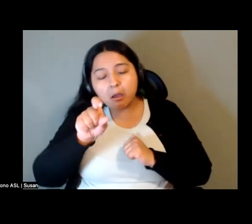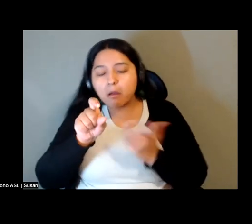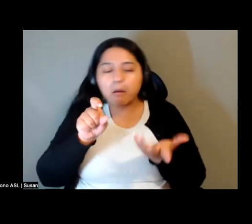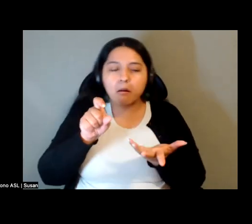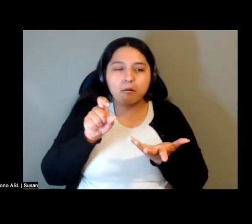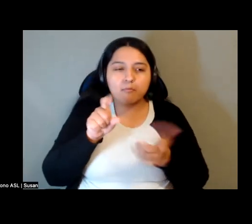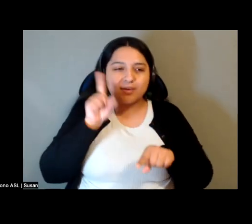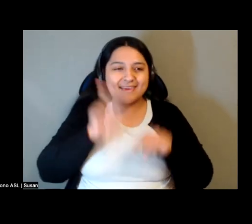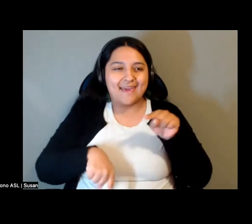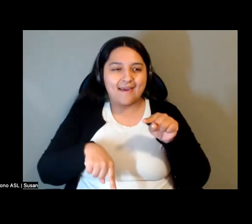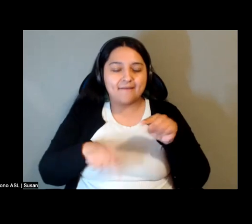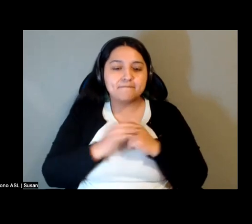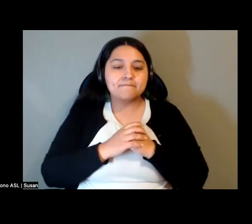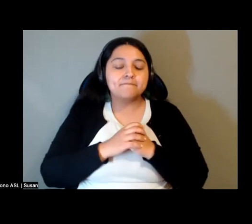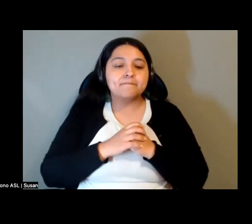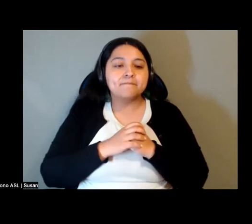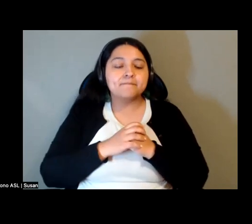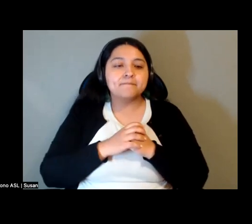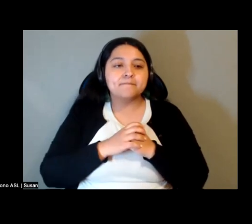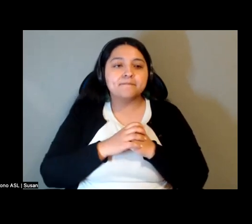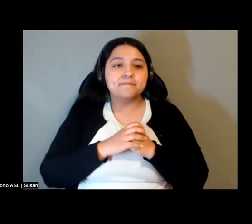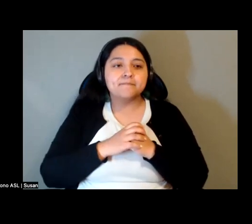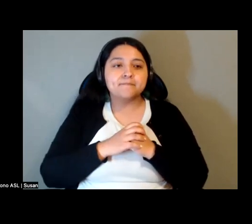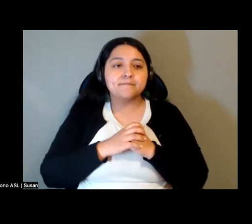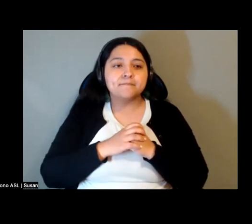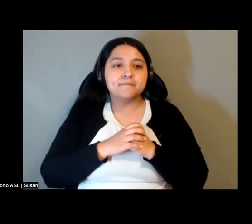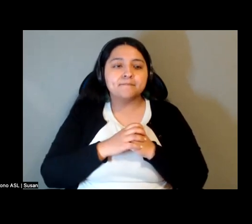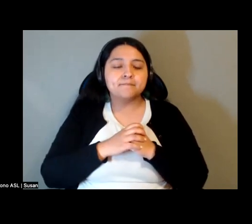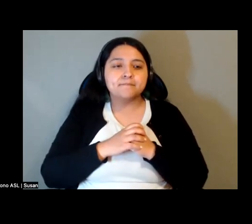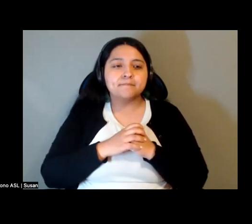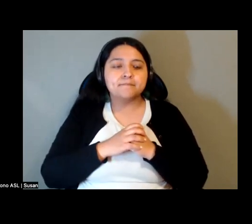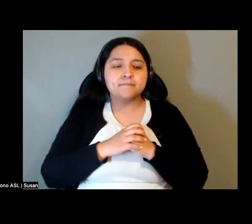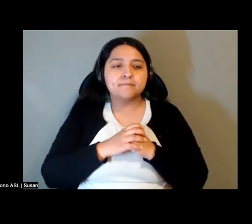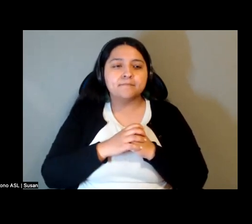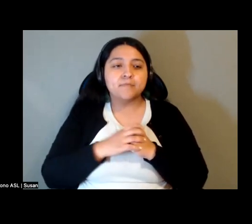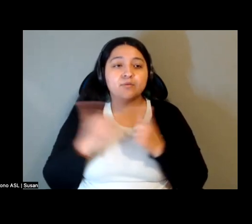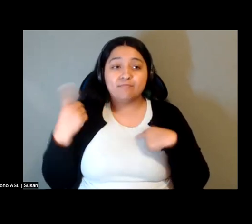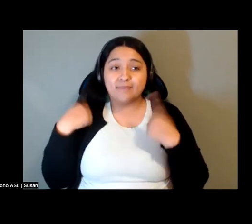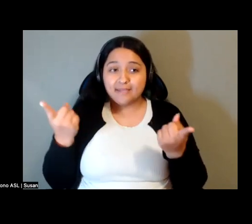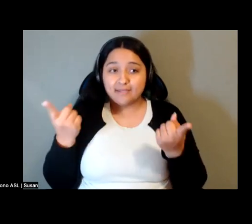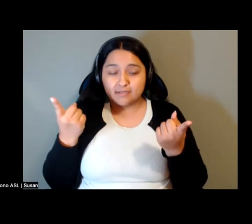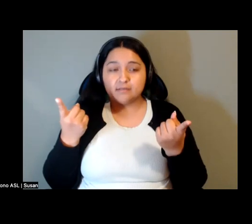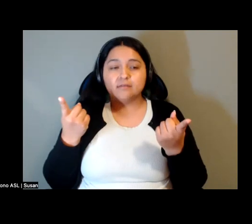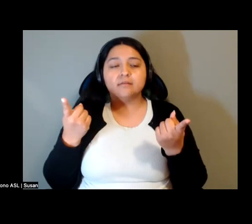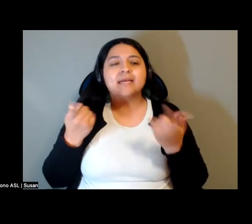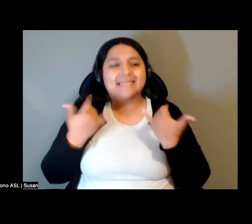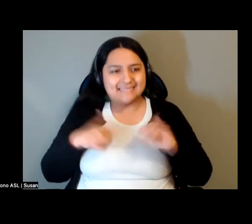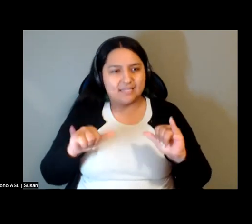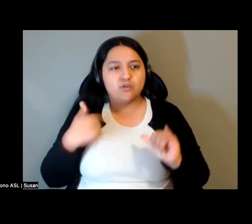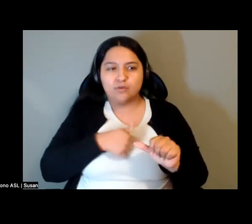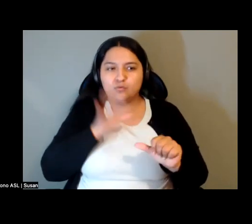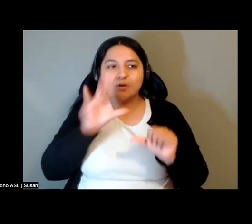We have and will continue to draw on, you know, the best